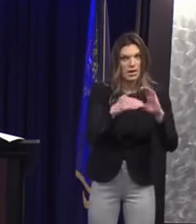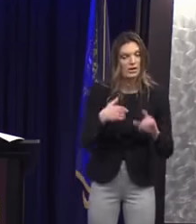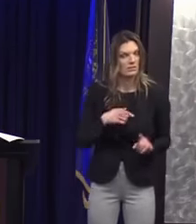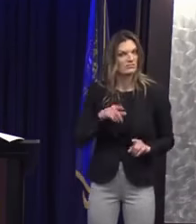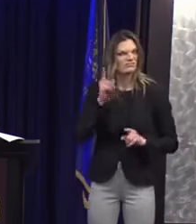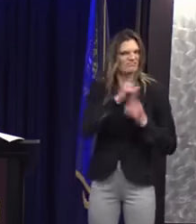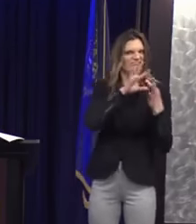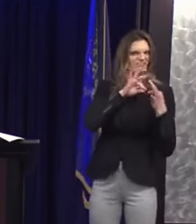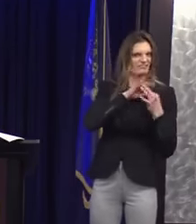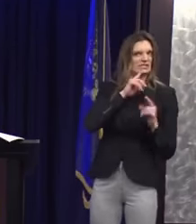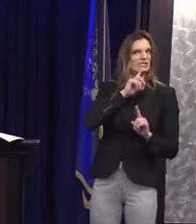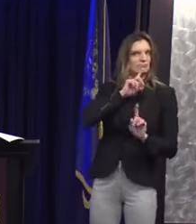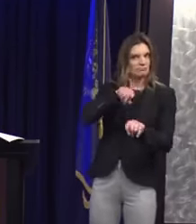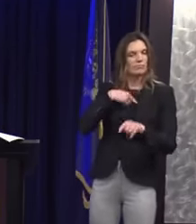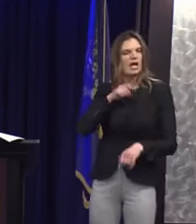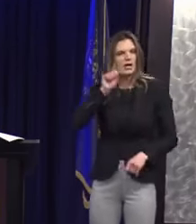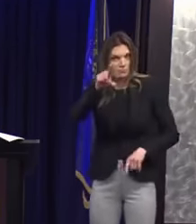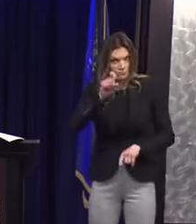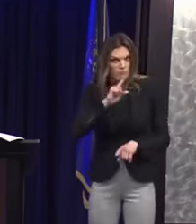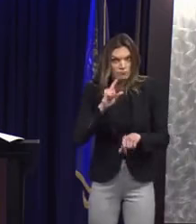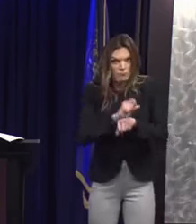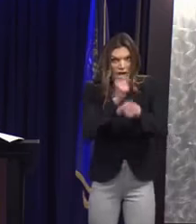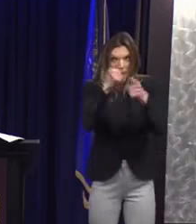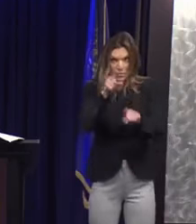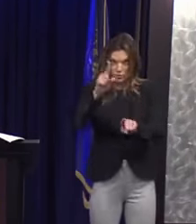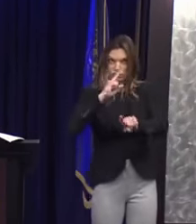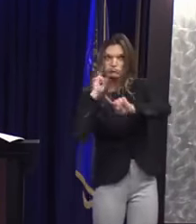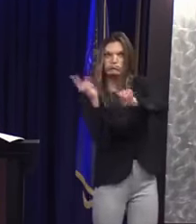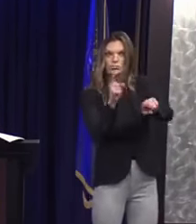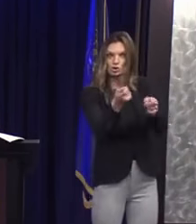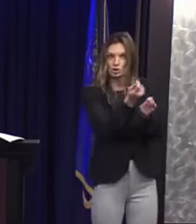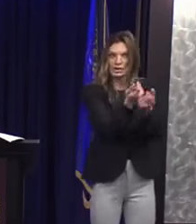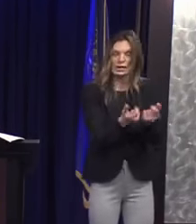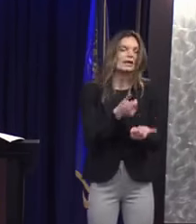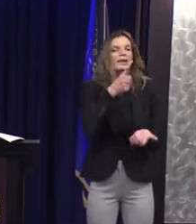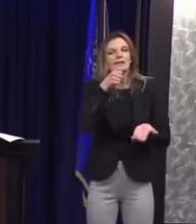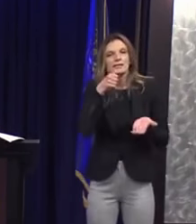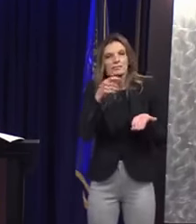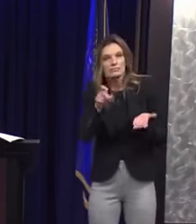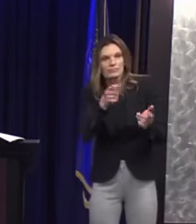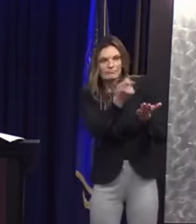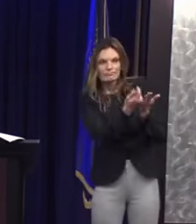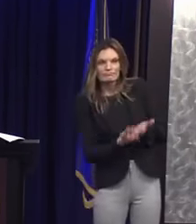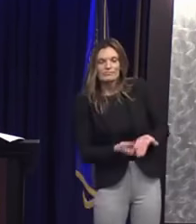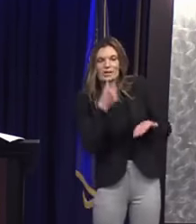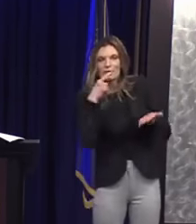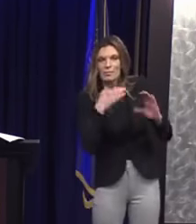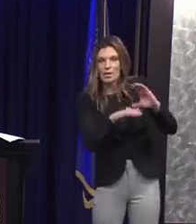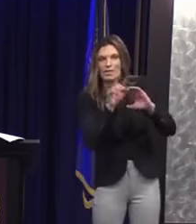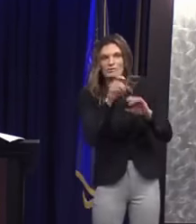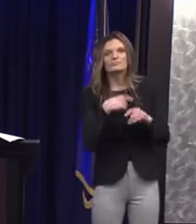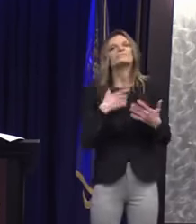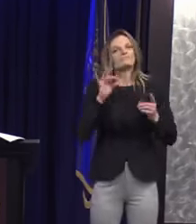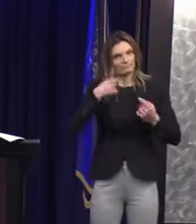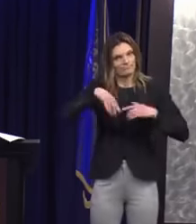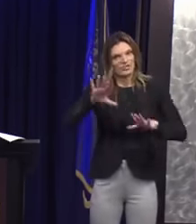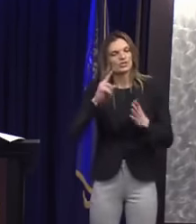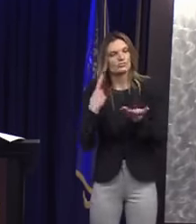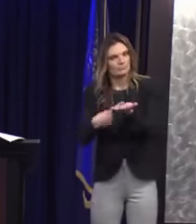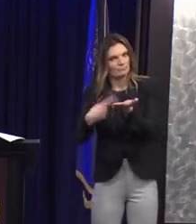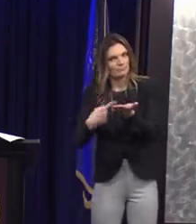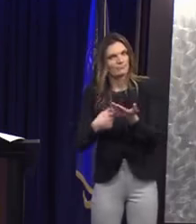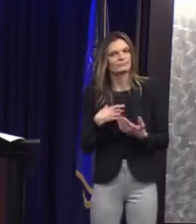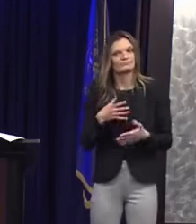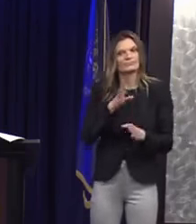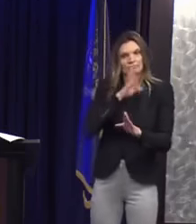been given. During the course of the investigation, it was determined that there was a conversation between